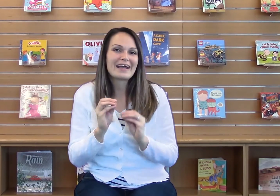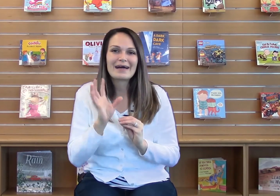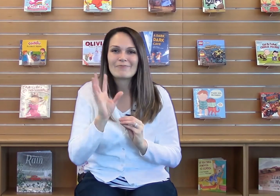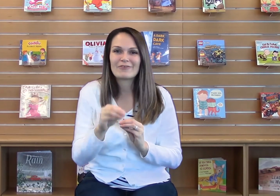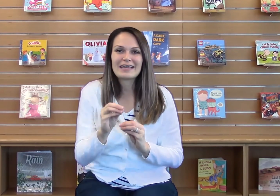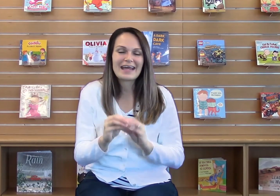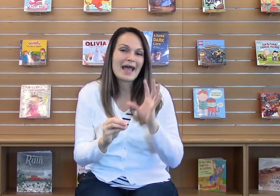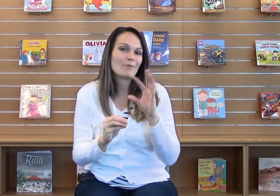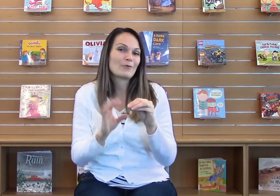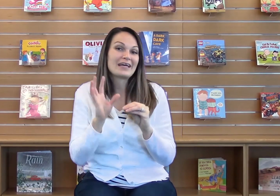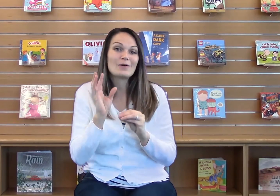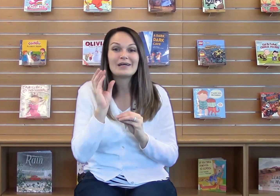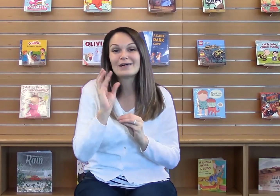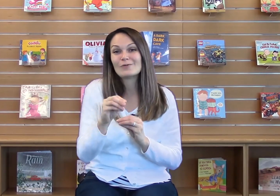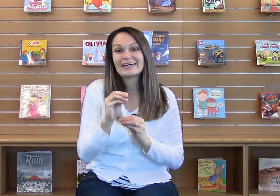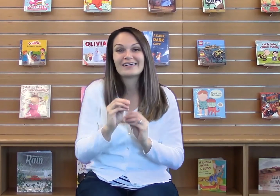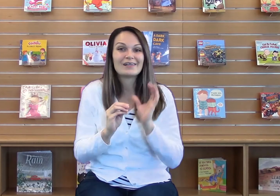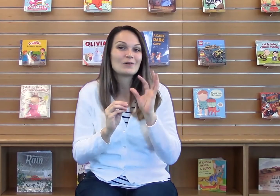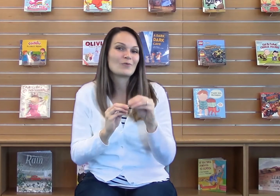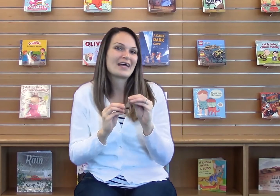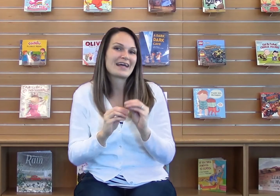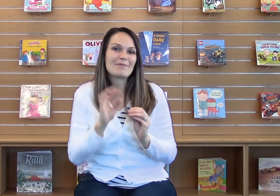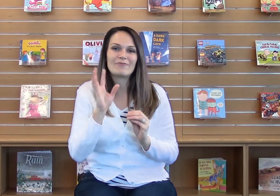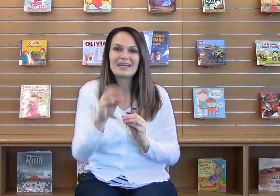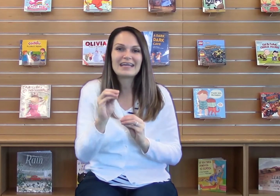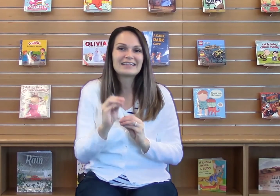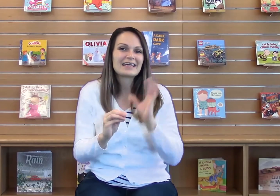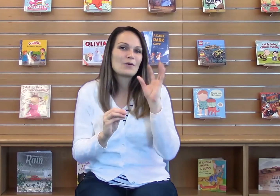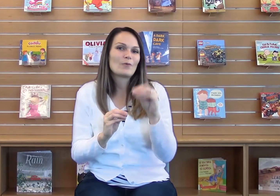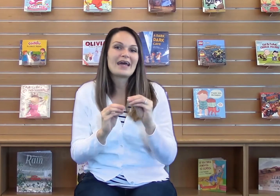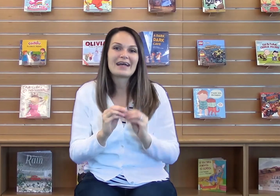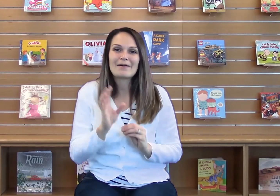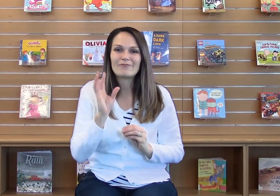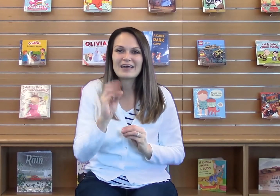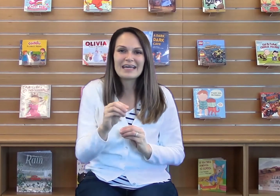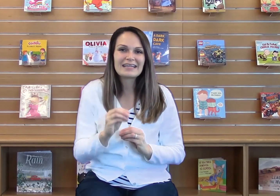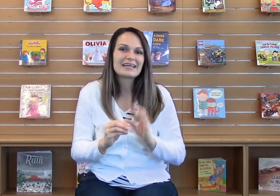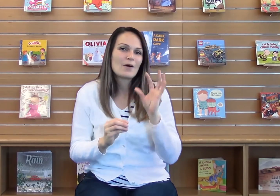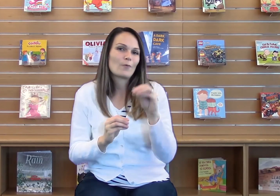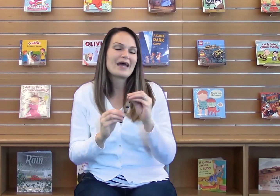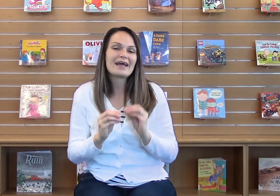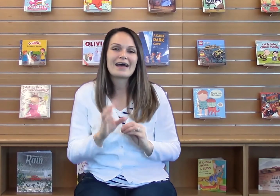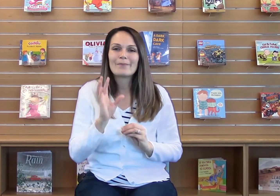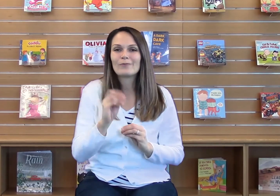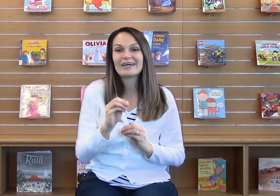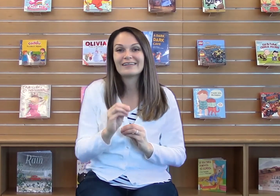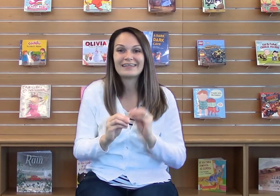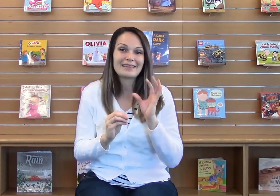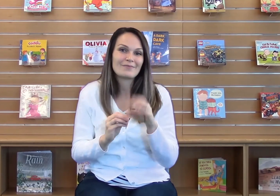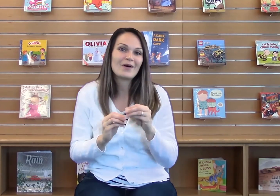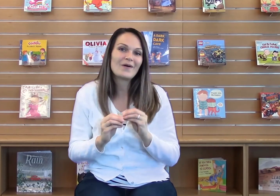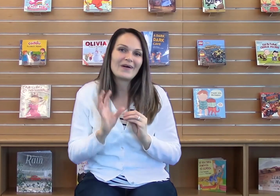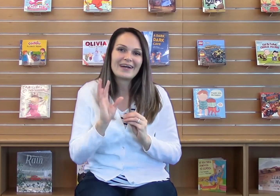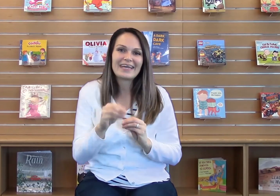up feet, and wiggle, wiggle, wiggle. Wake up feet, wake up feet, wake up up and wiggle in the morning.